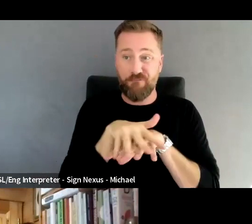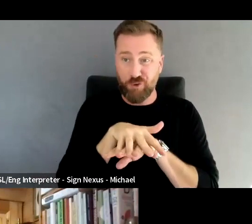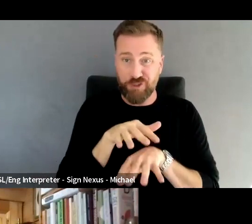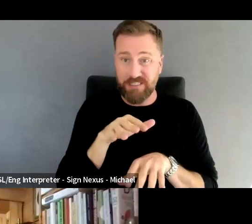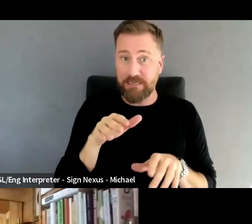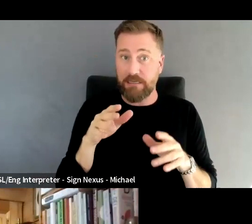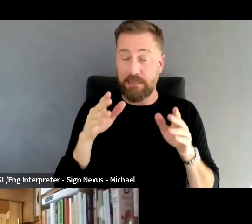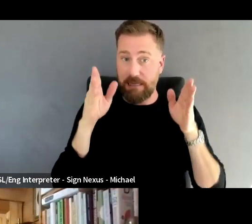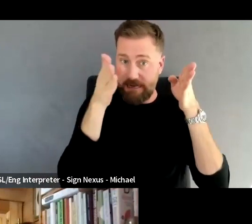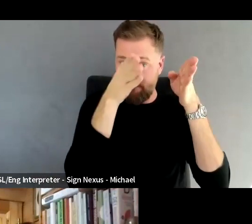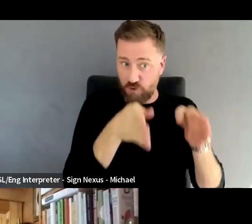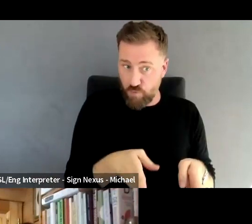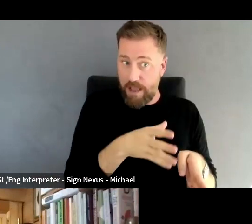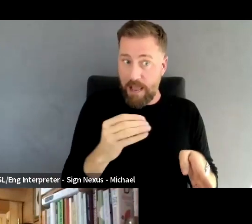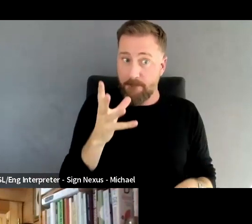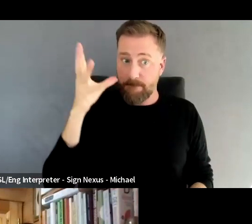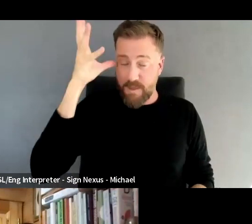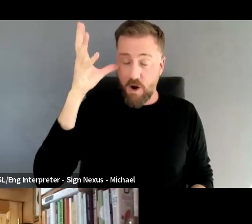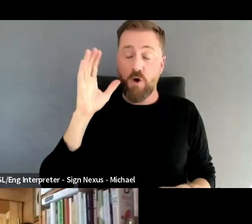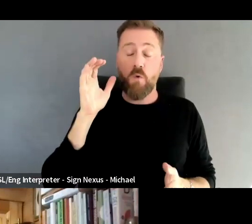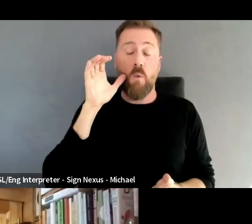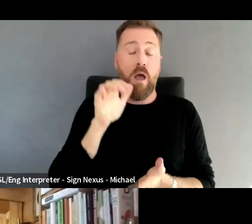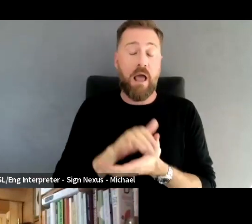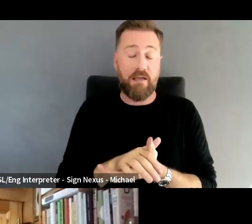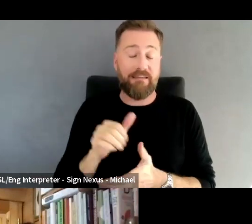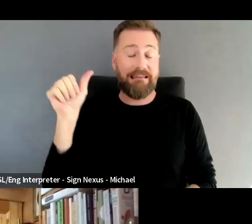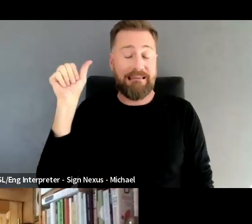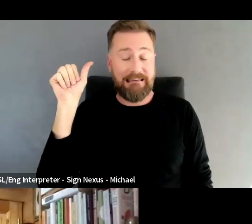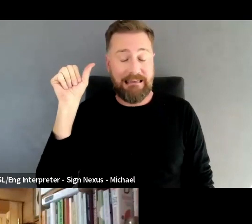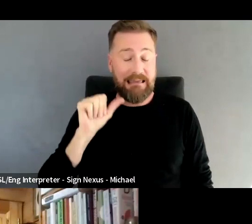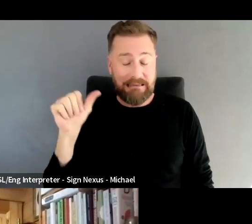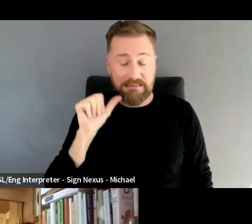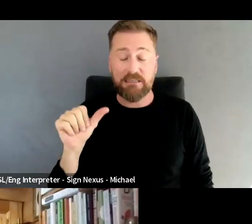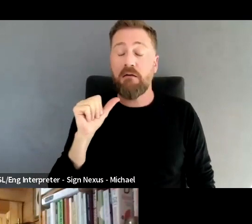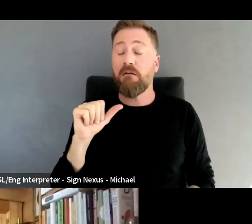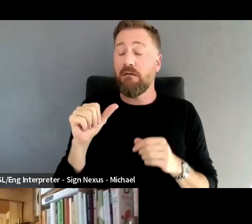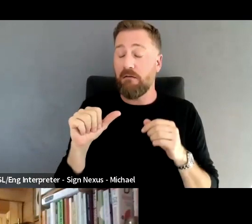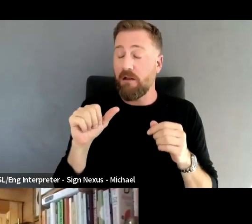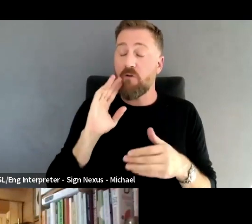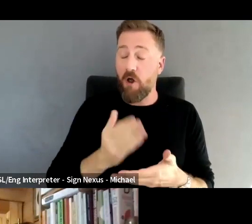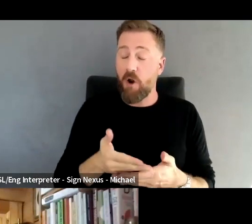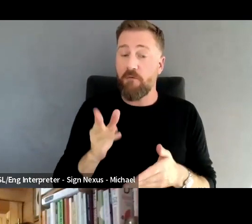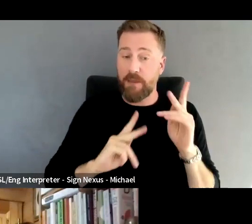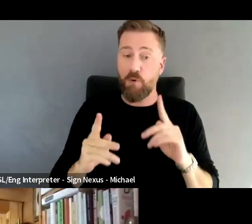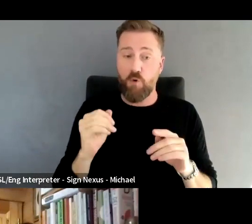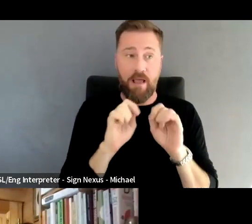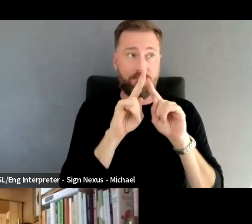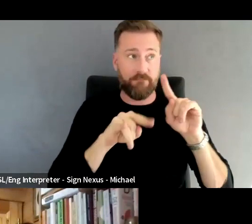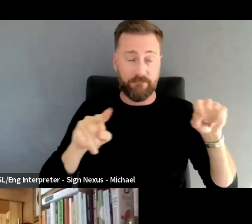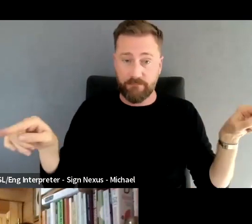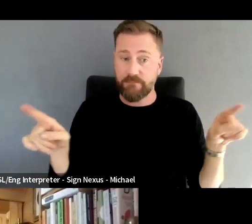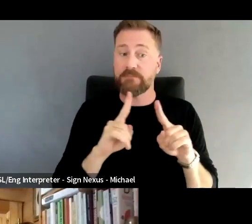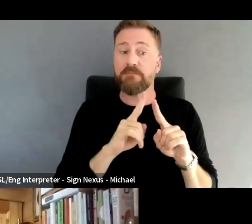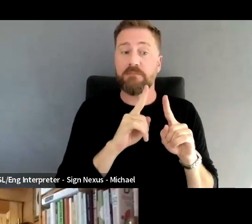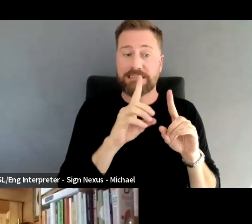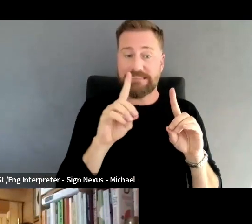wife, aunt, and daughter of family members who have different access needs and disabilities, understanding and designing for human differences